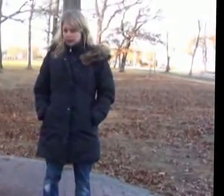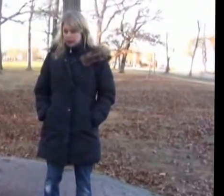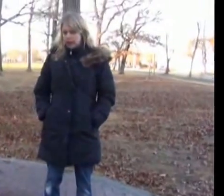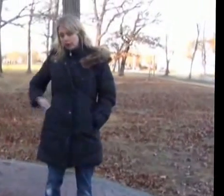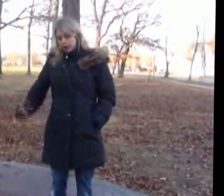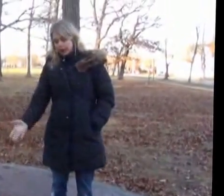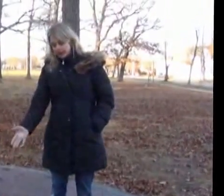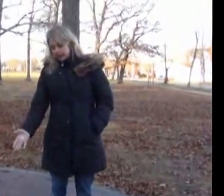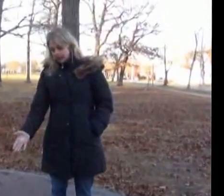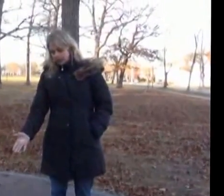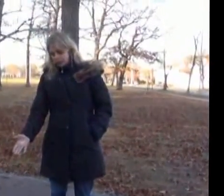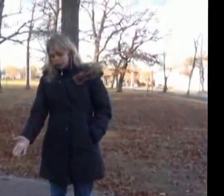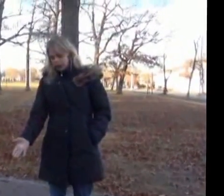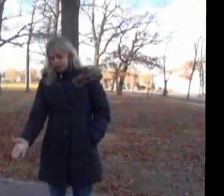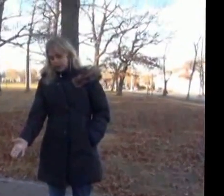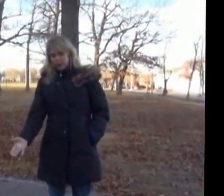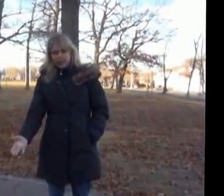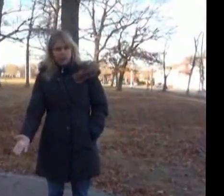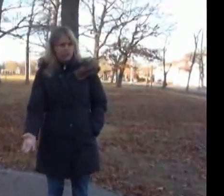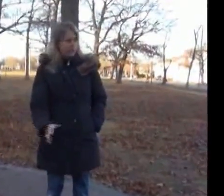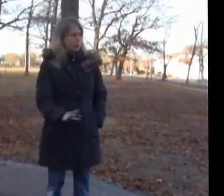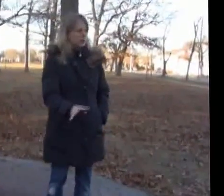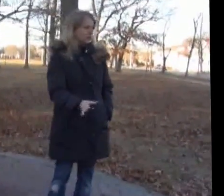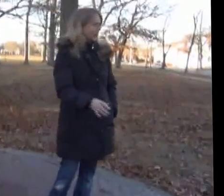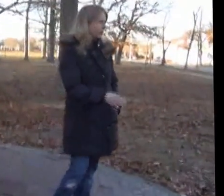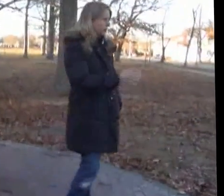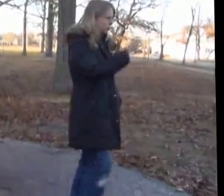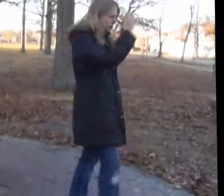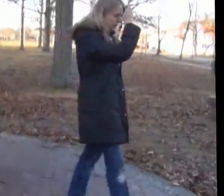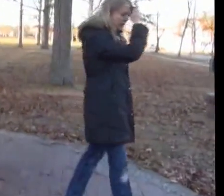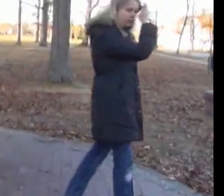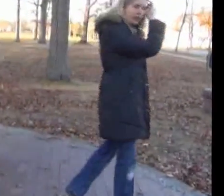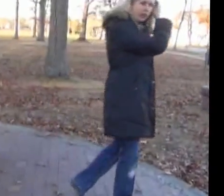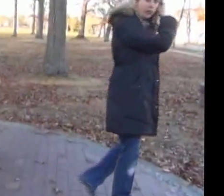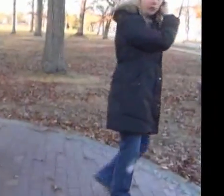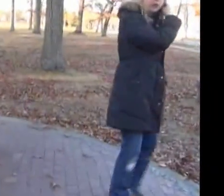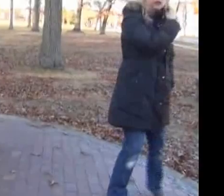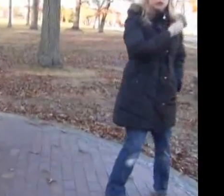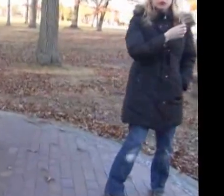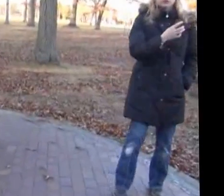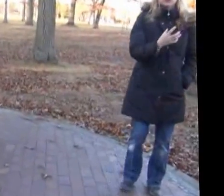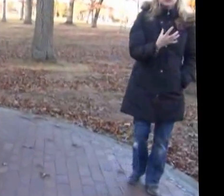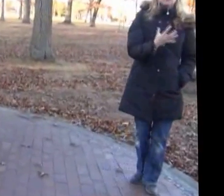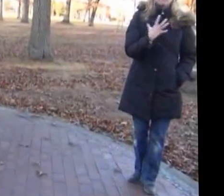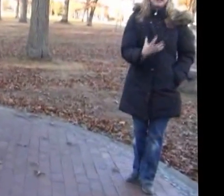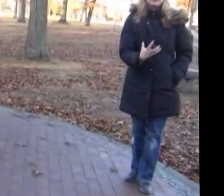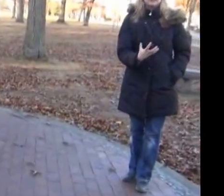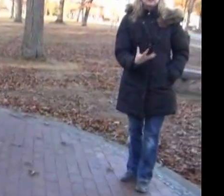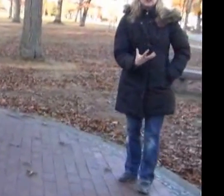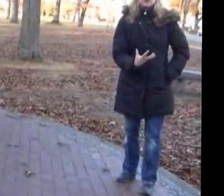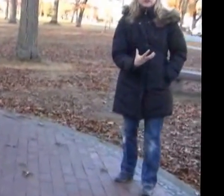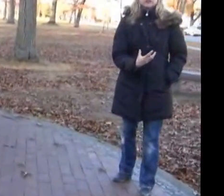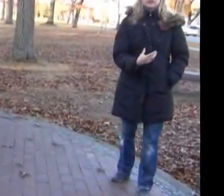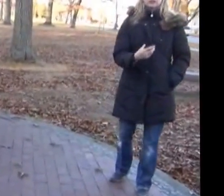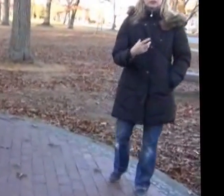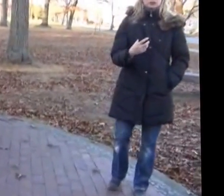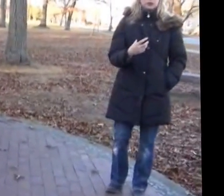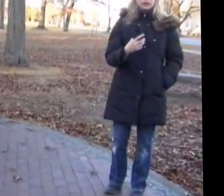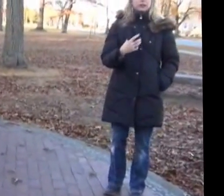anyway, that's Abe and Frida Landau. And I will tell you, um, they're both amazing couple because they, because